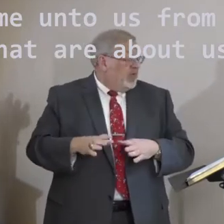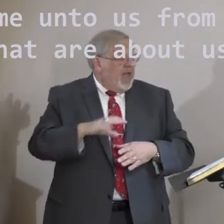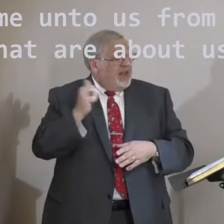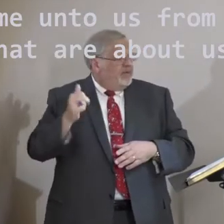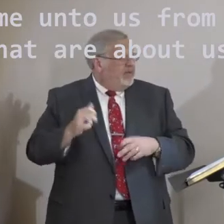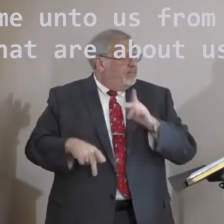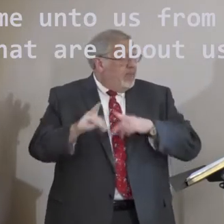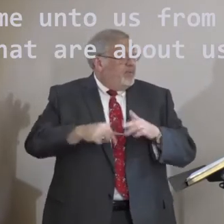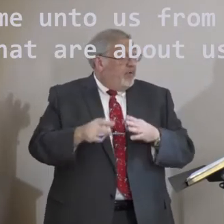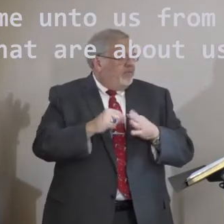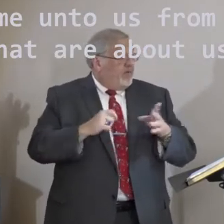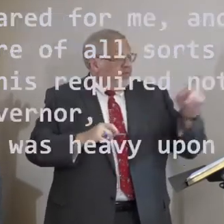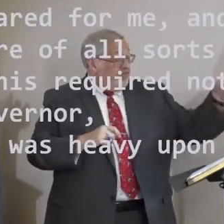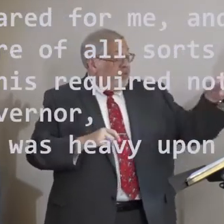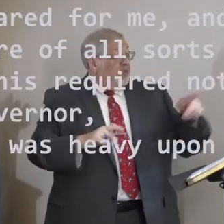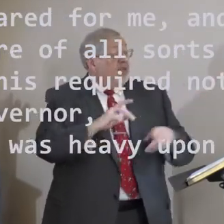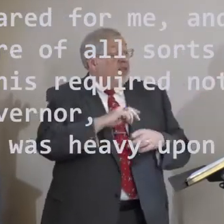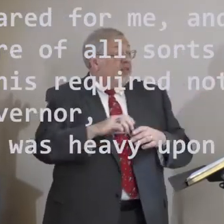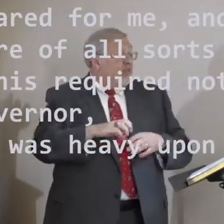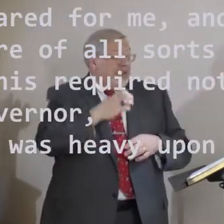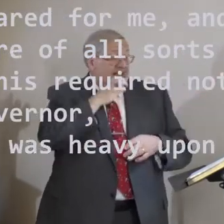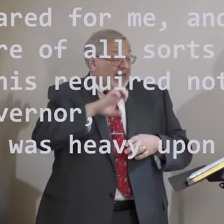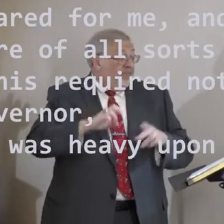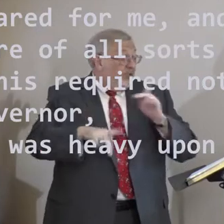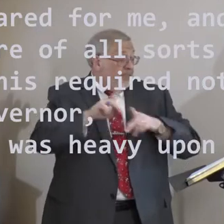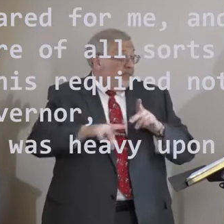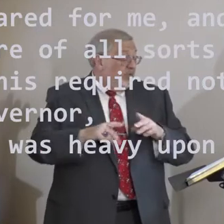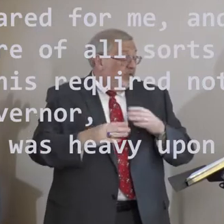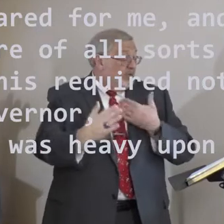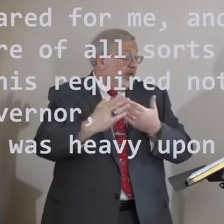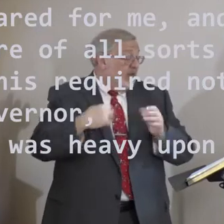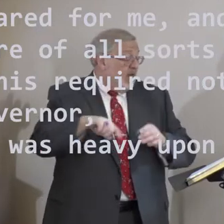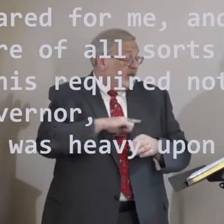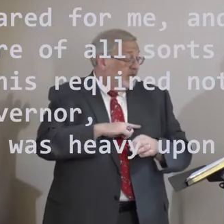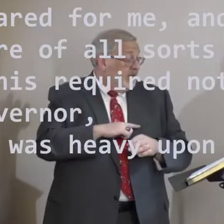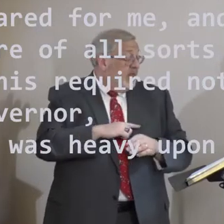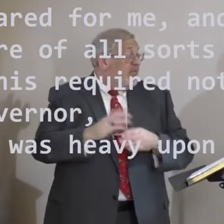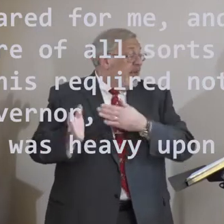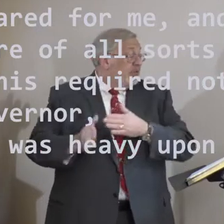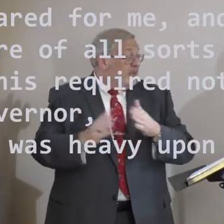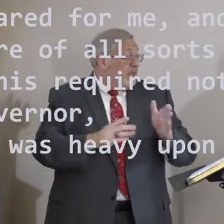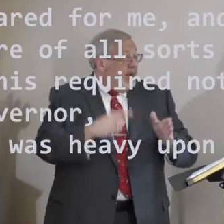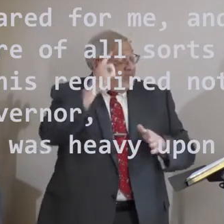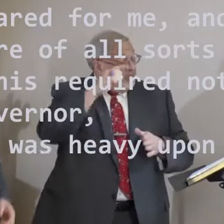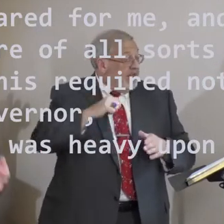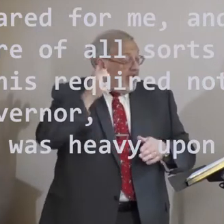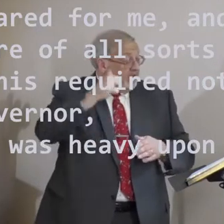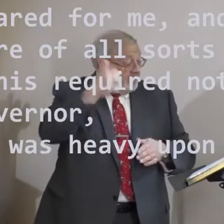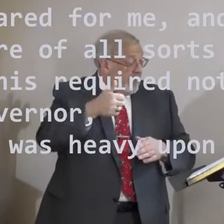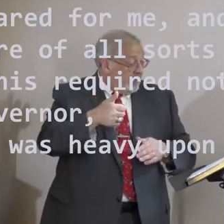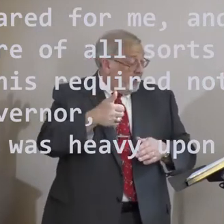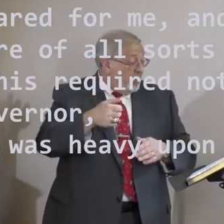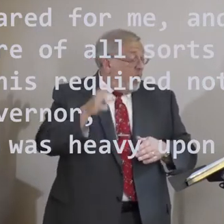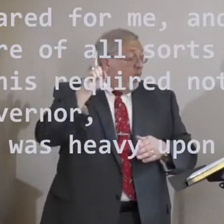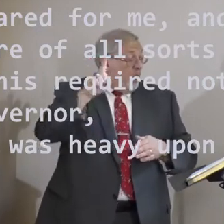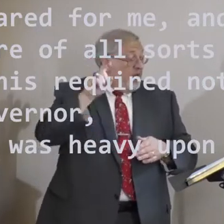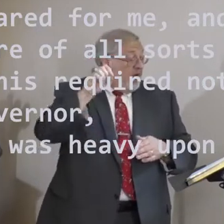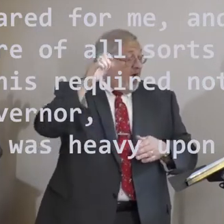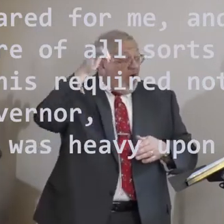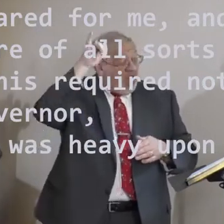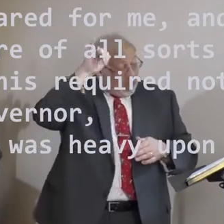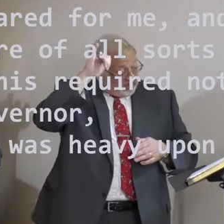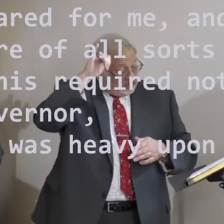among the heathen that are about us. Now, that which was prepared for me daily was one ox